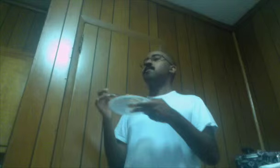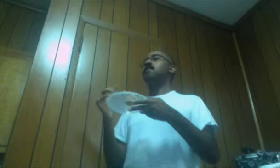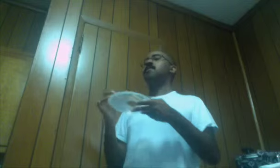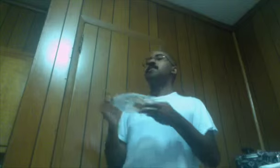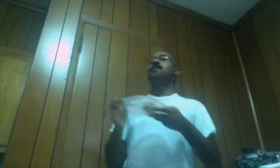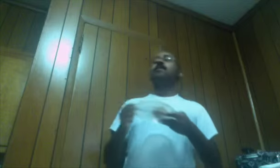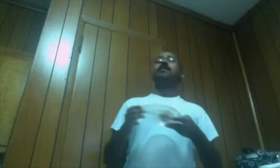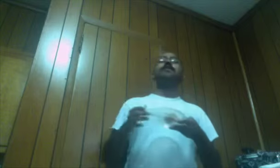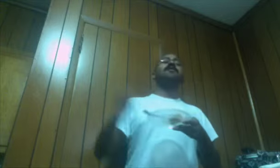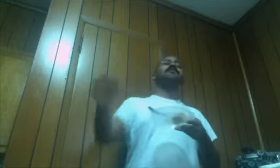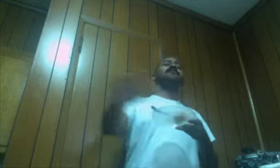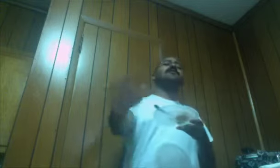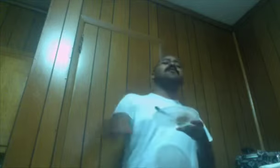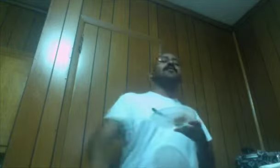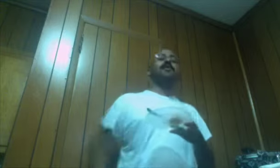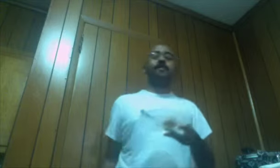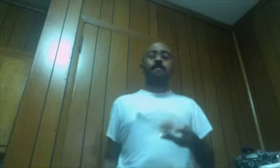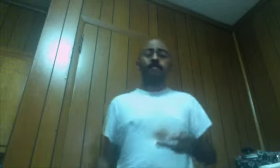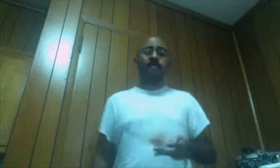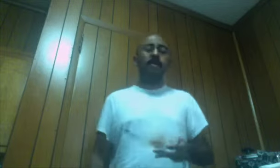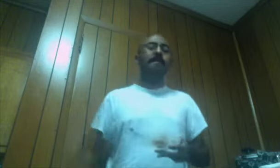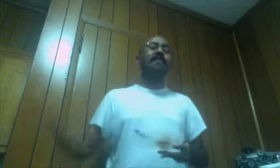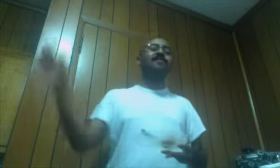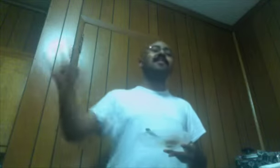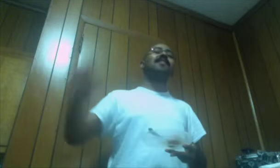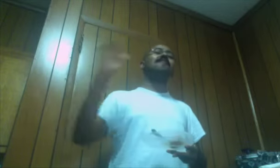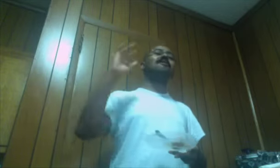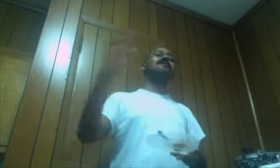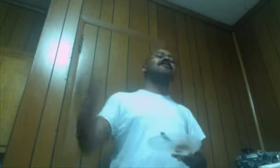On a new series By the same author